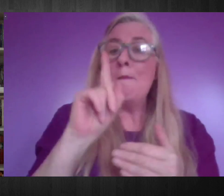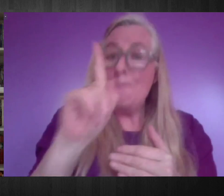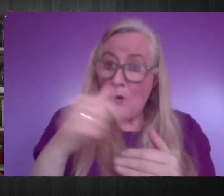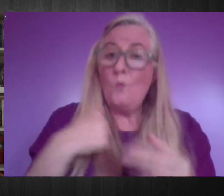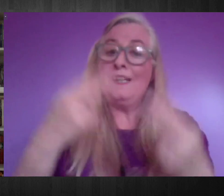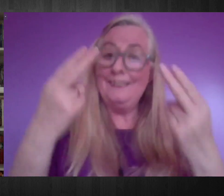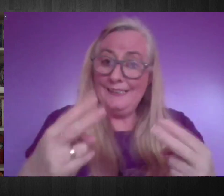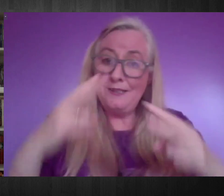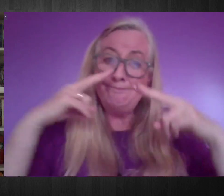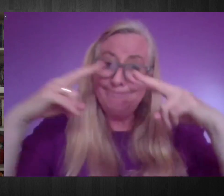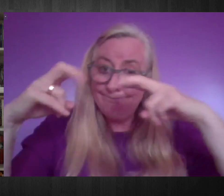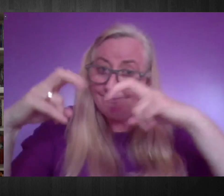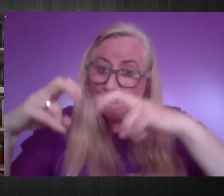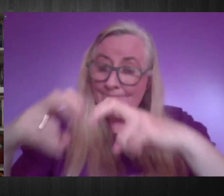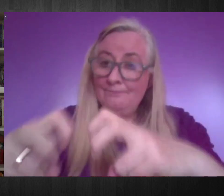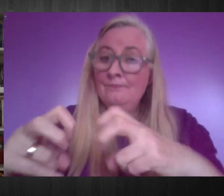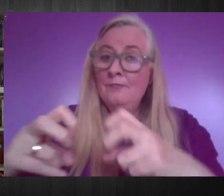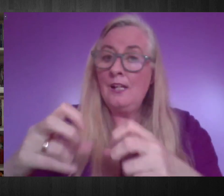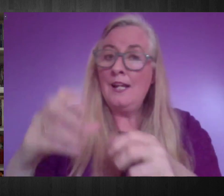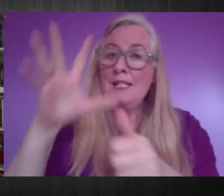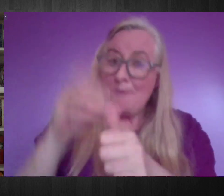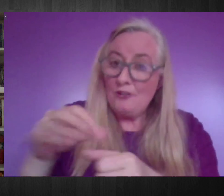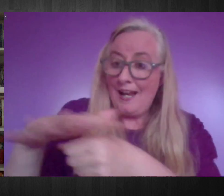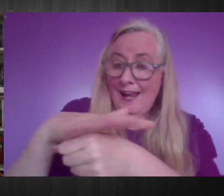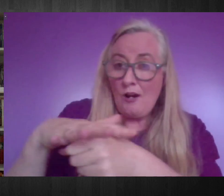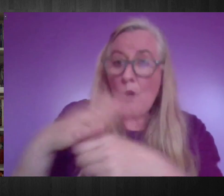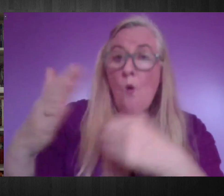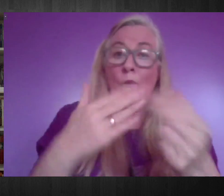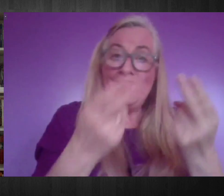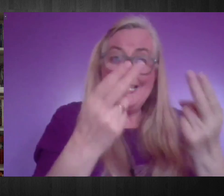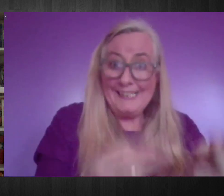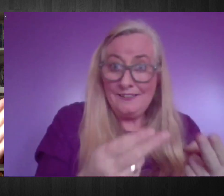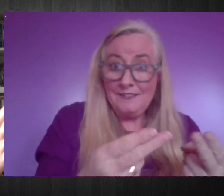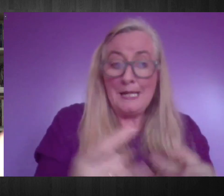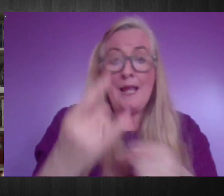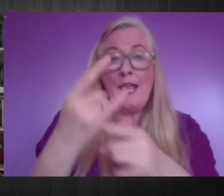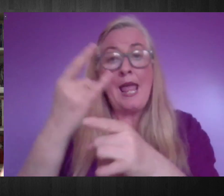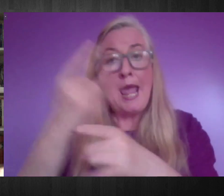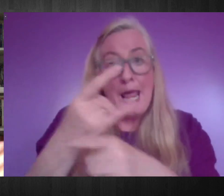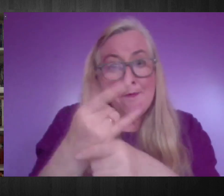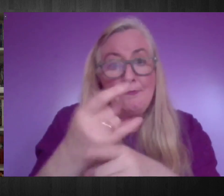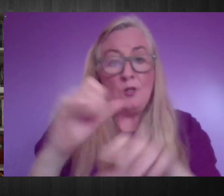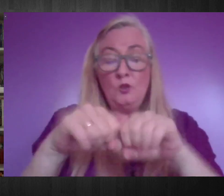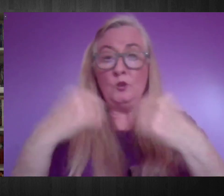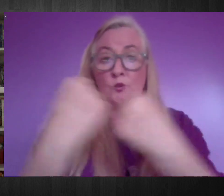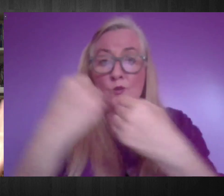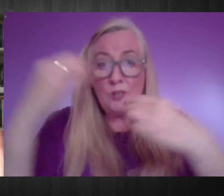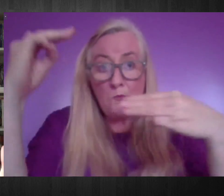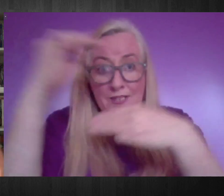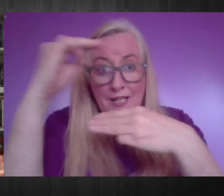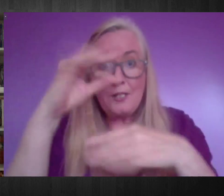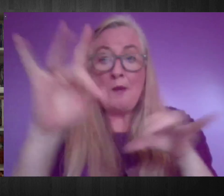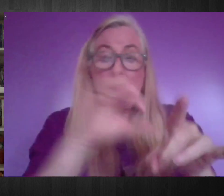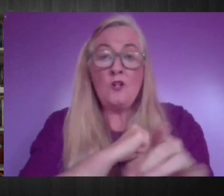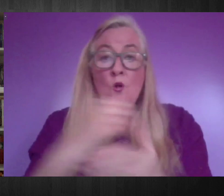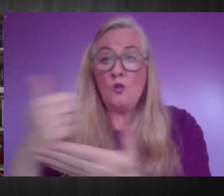sectorial areas. We need to think about what is needed in health, what is needed in social protection, what is needed to ensure support services, what we